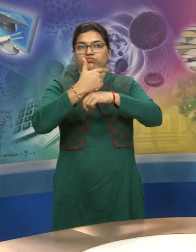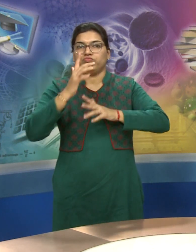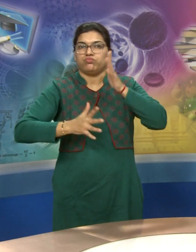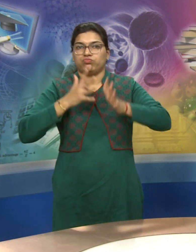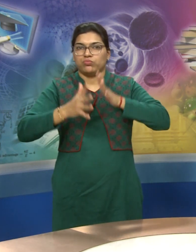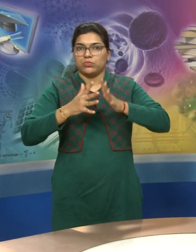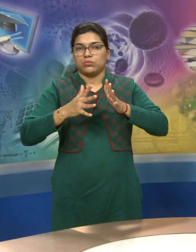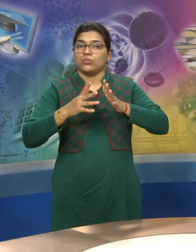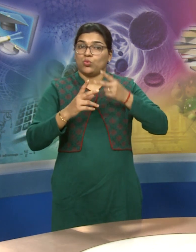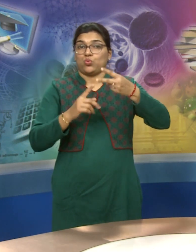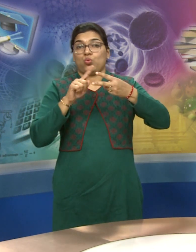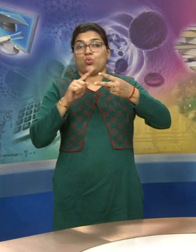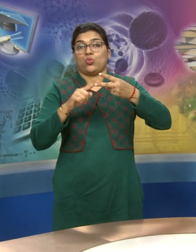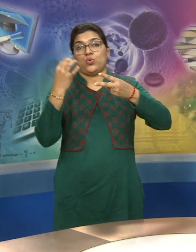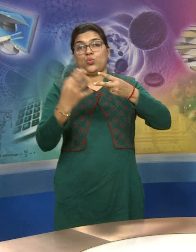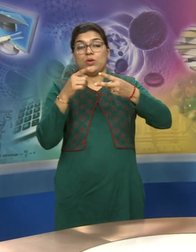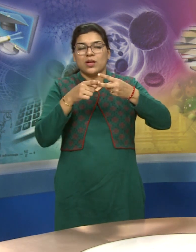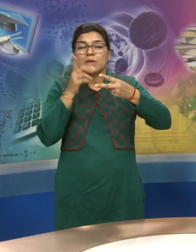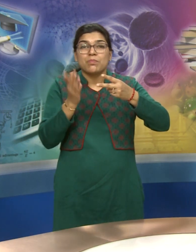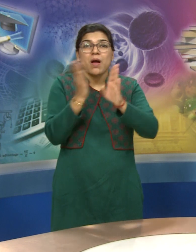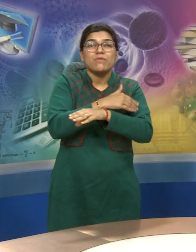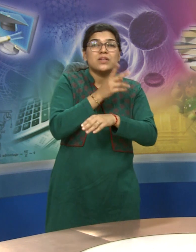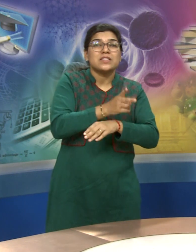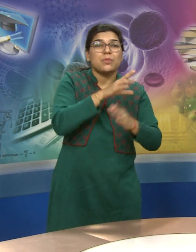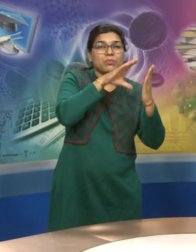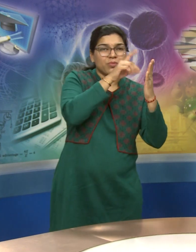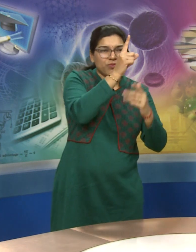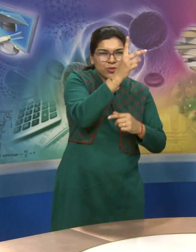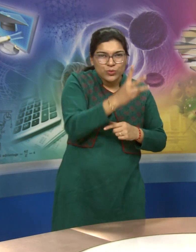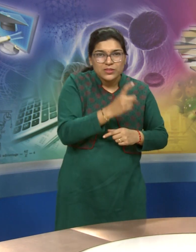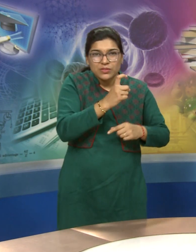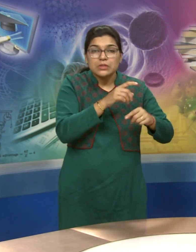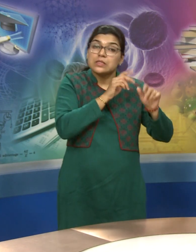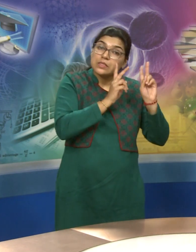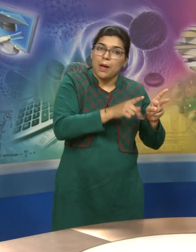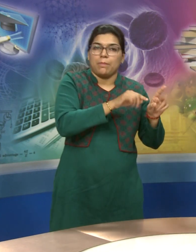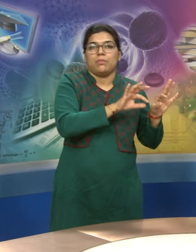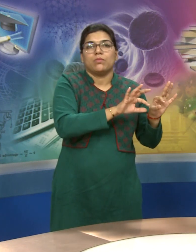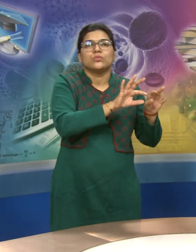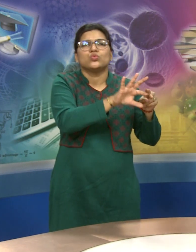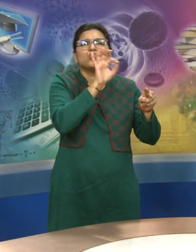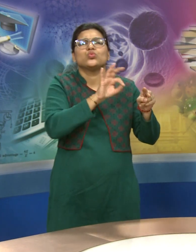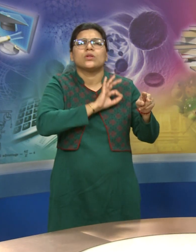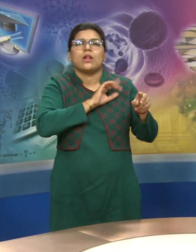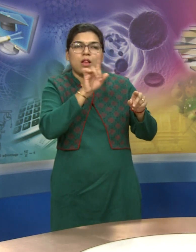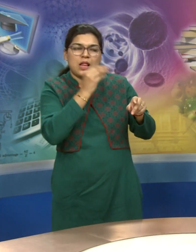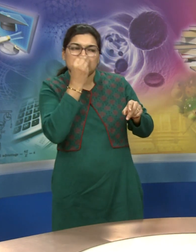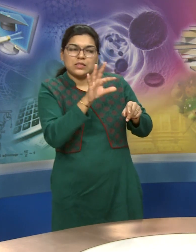with your own new content using the same two selected types 5